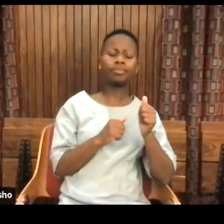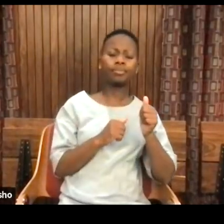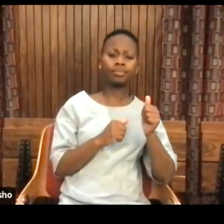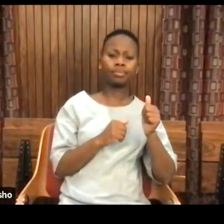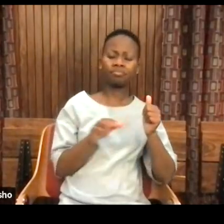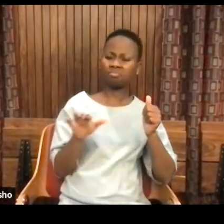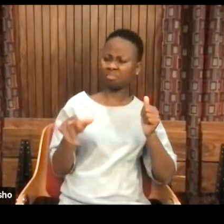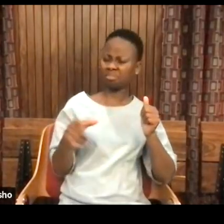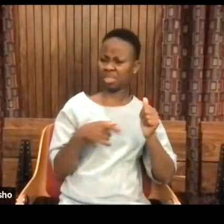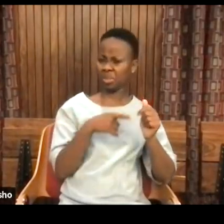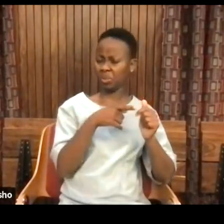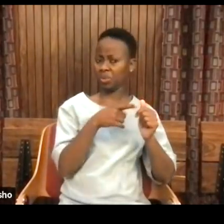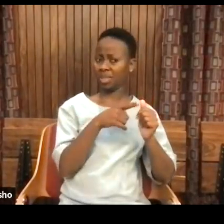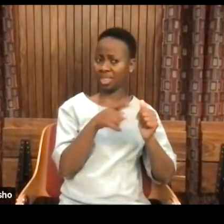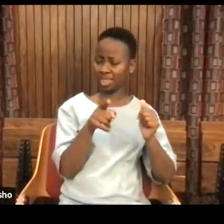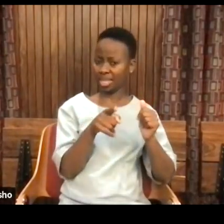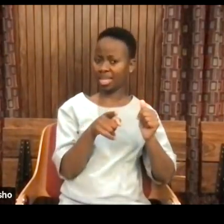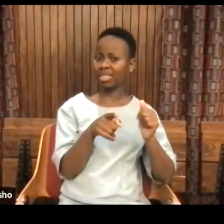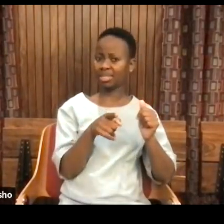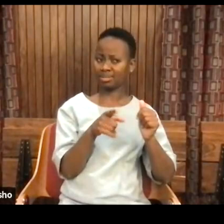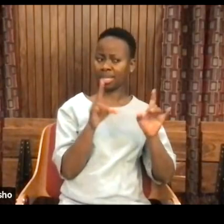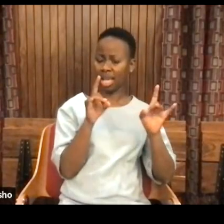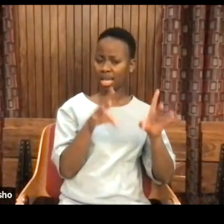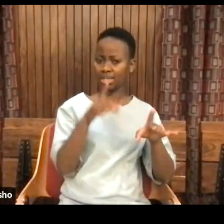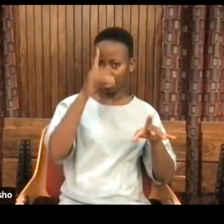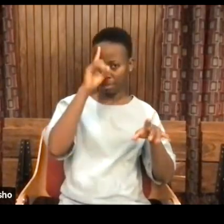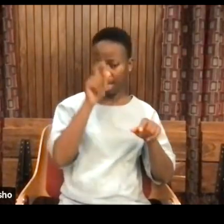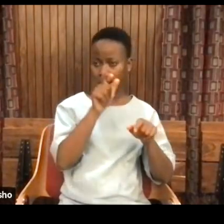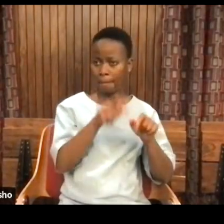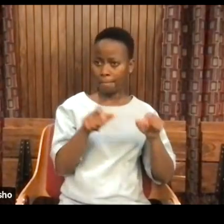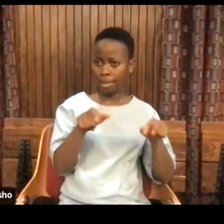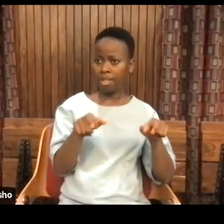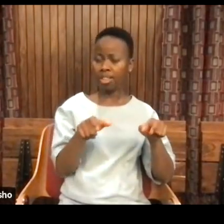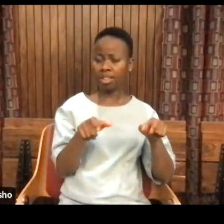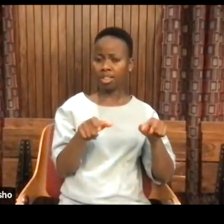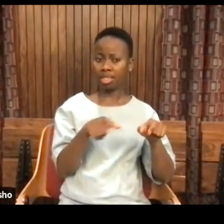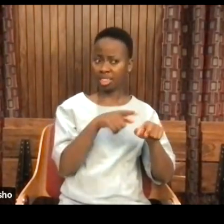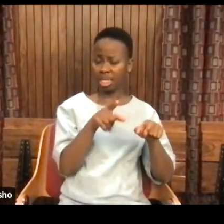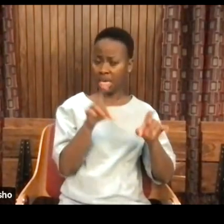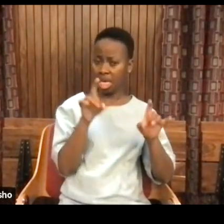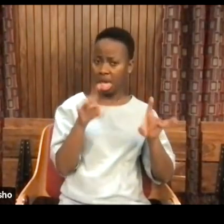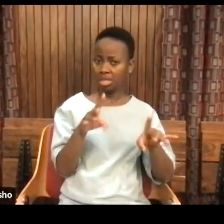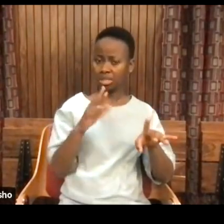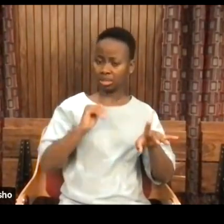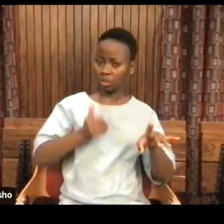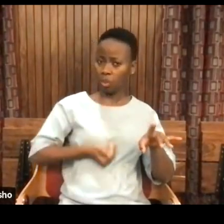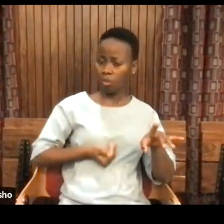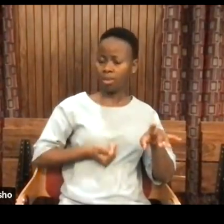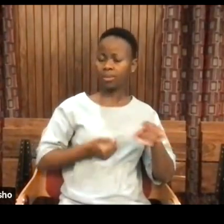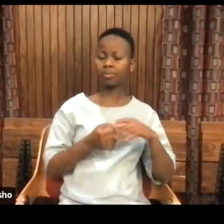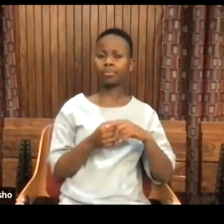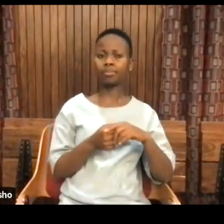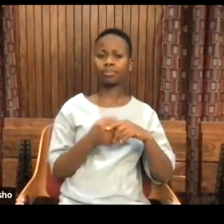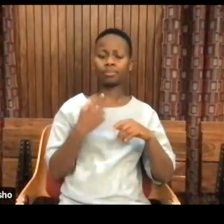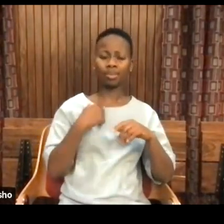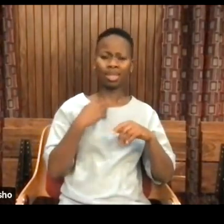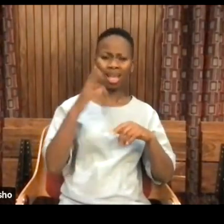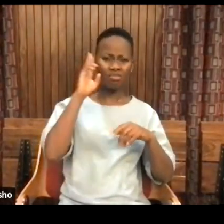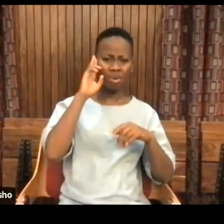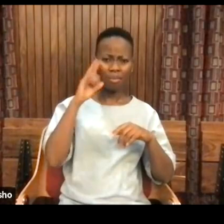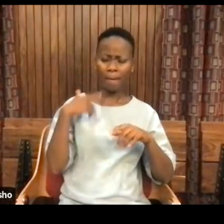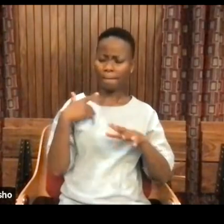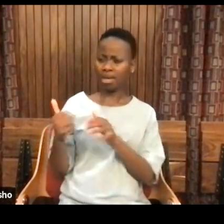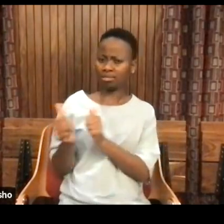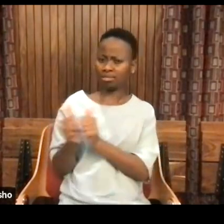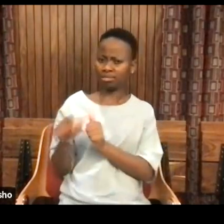man, these guys really hated black people. And they really hated women. And I remember how defensive